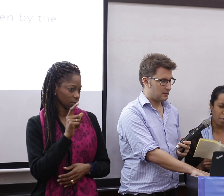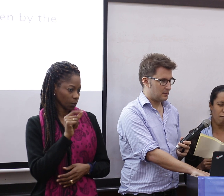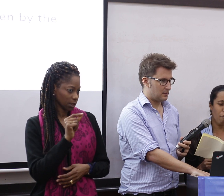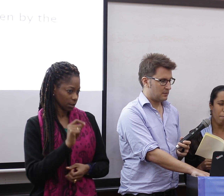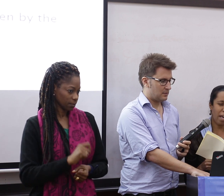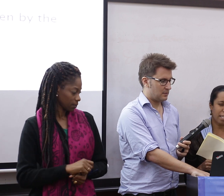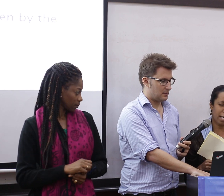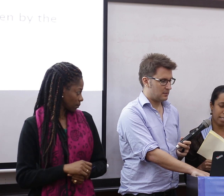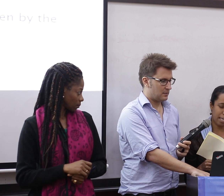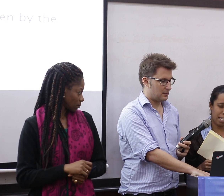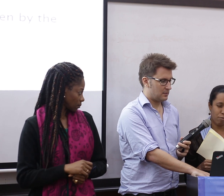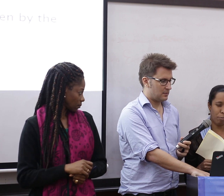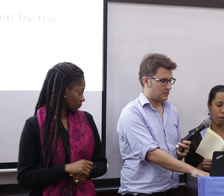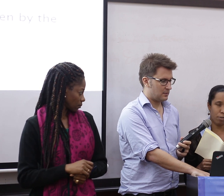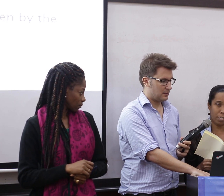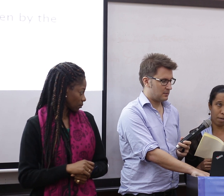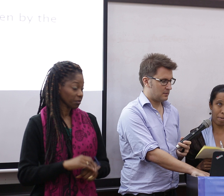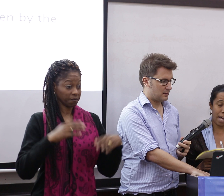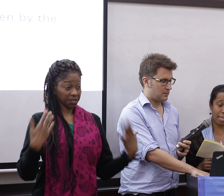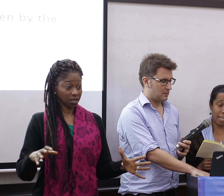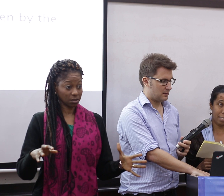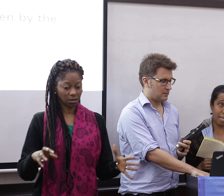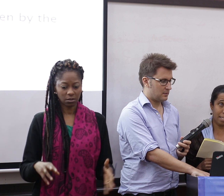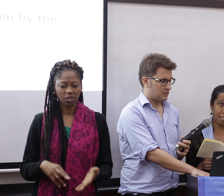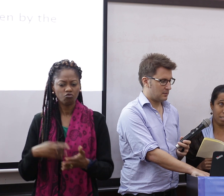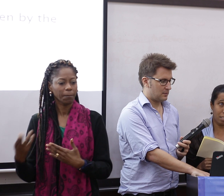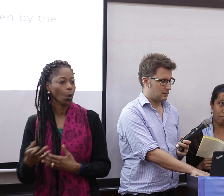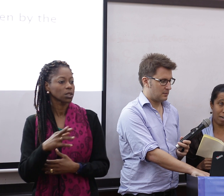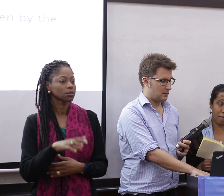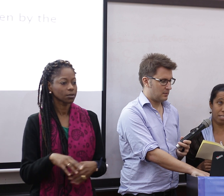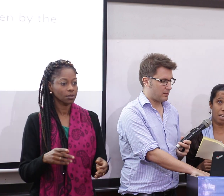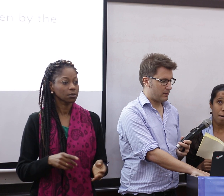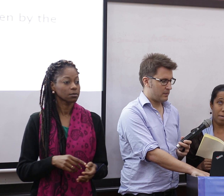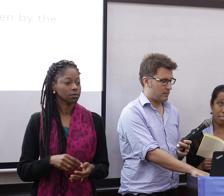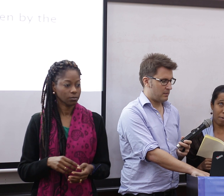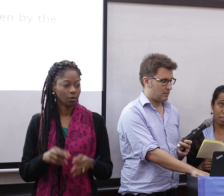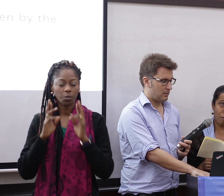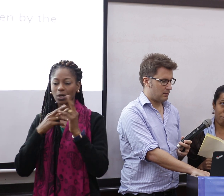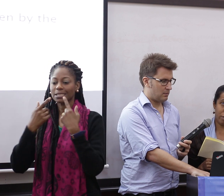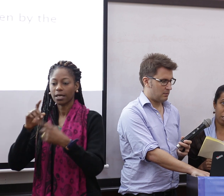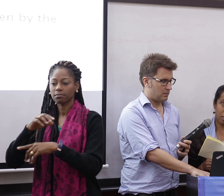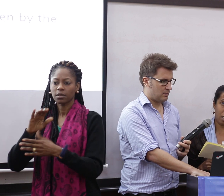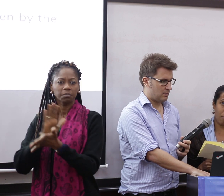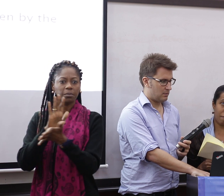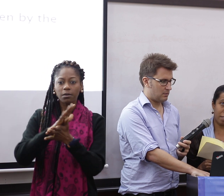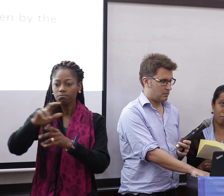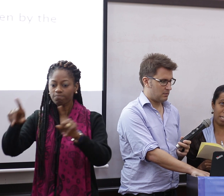From that exercise, a report was compiled and sent to the relevant municipal corporations. However, today,